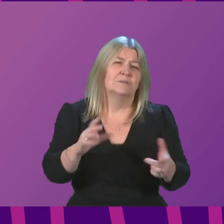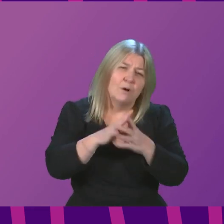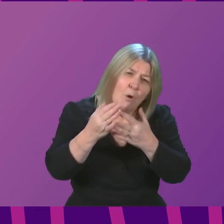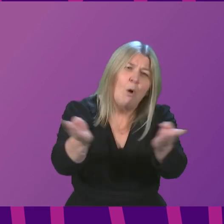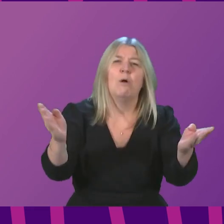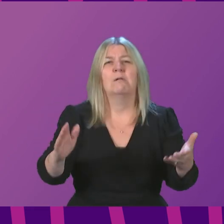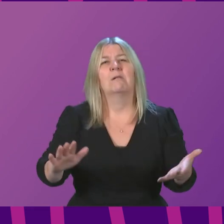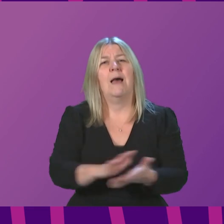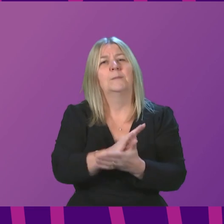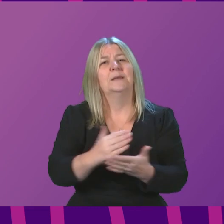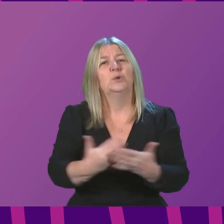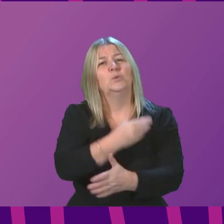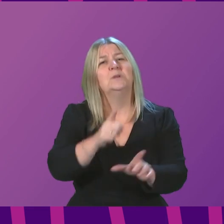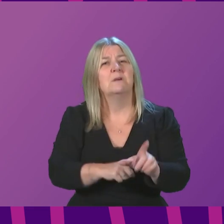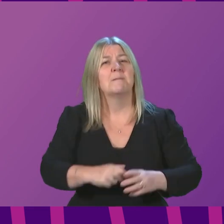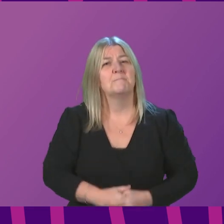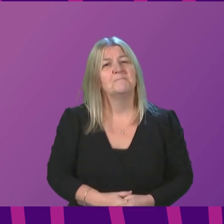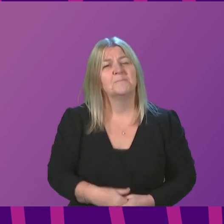it comes. Thank you, the Presenting Officer.